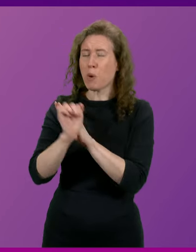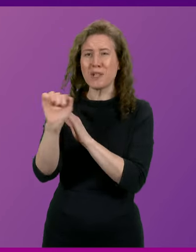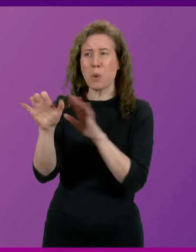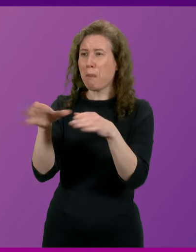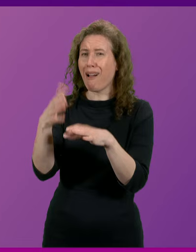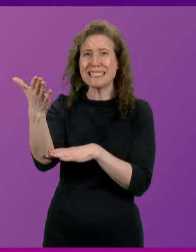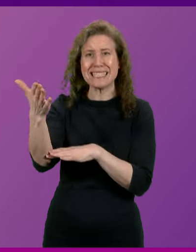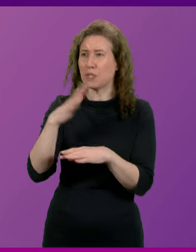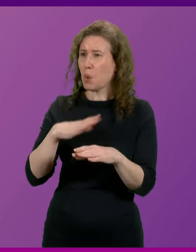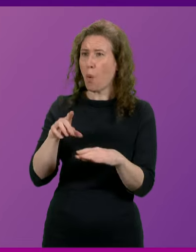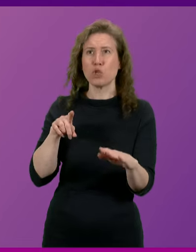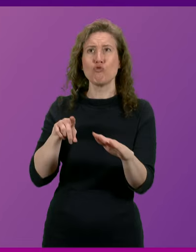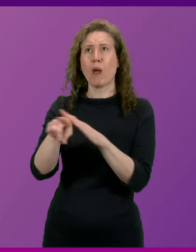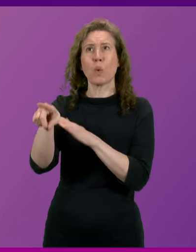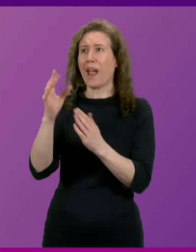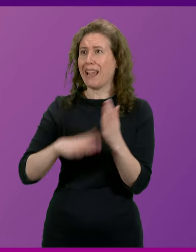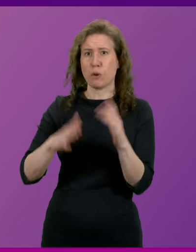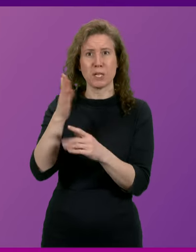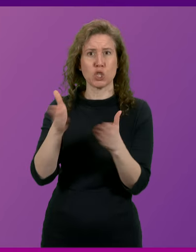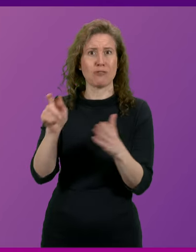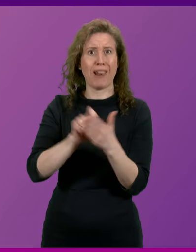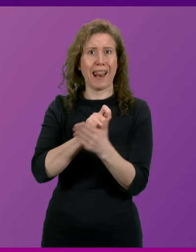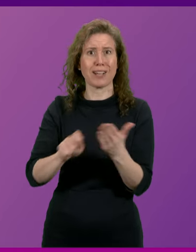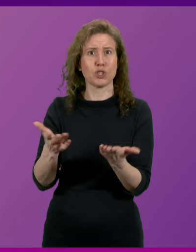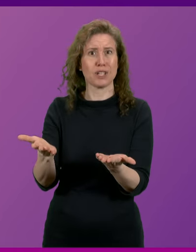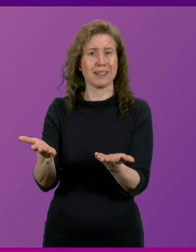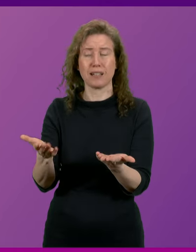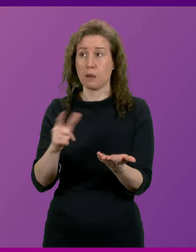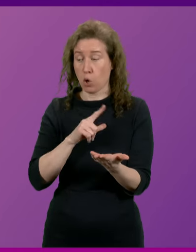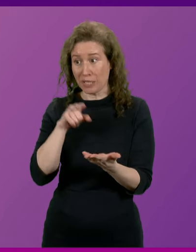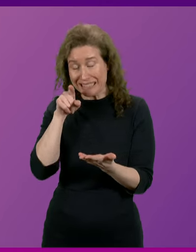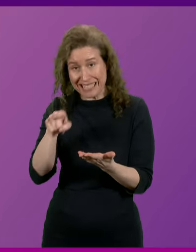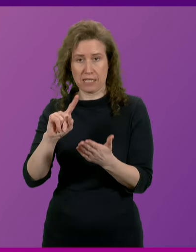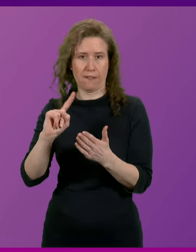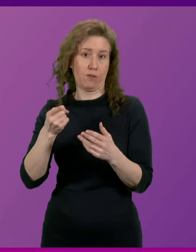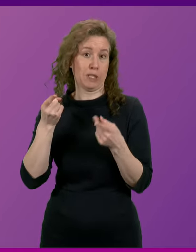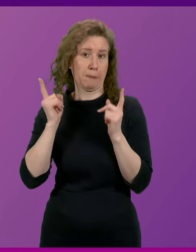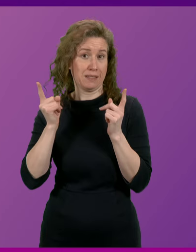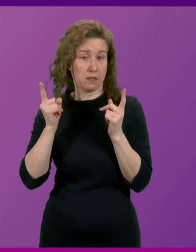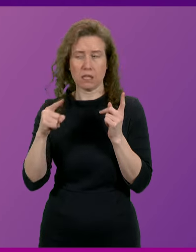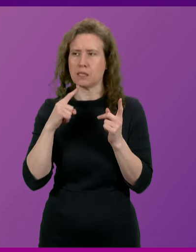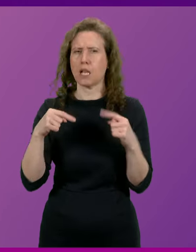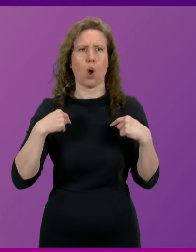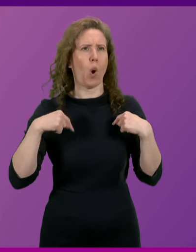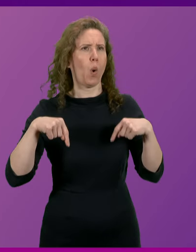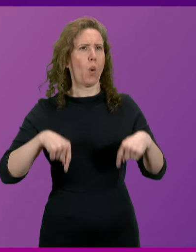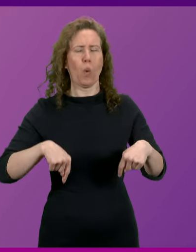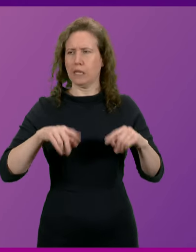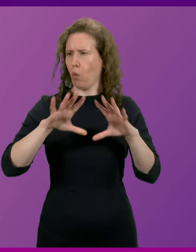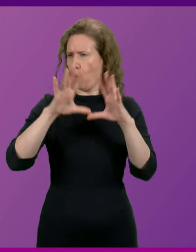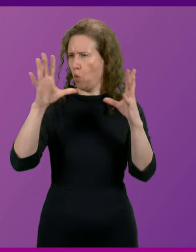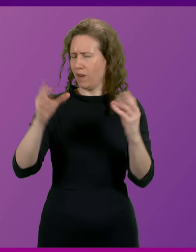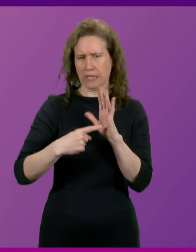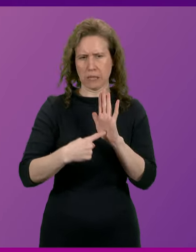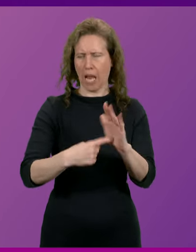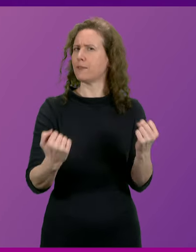away from a general election. Because this First Minister is claiming that this is all a sign of strength.